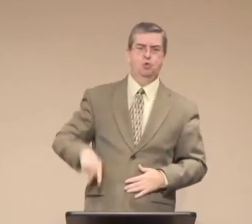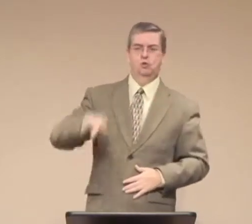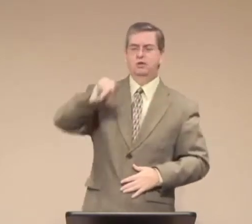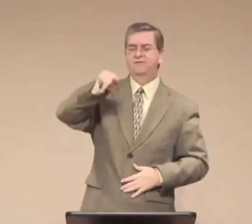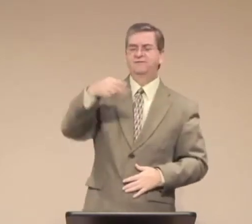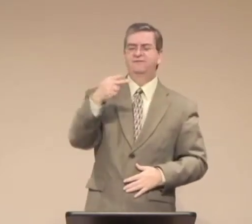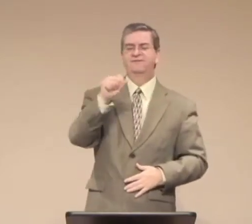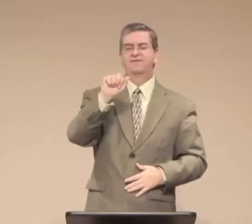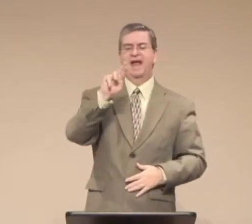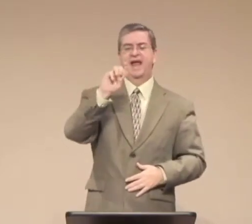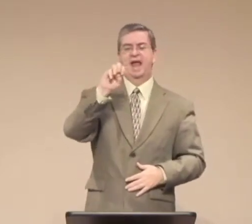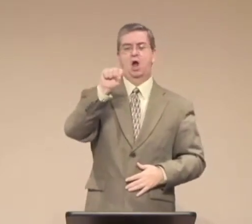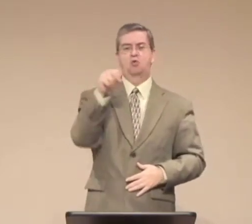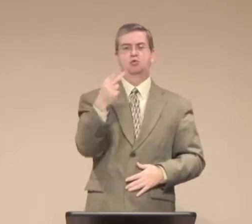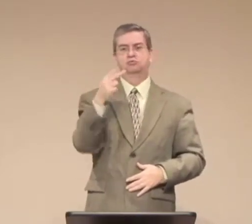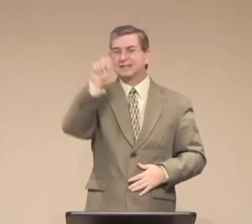Jesus. Jesus. Jesus.